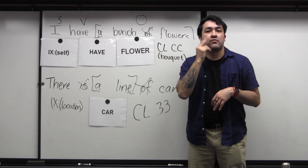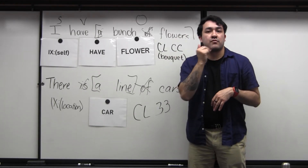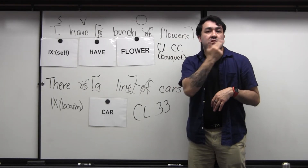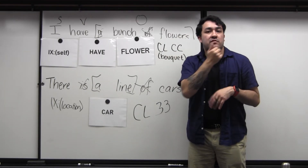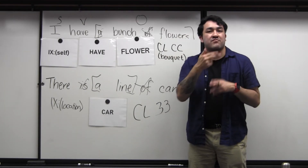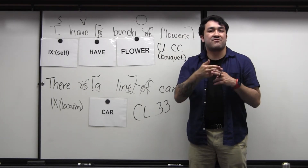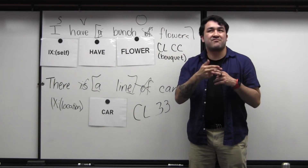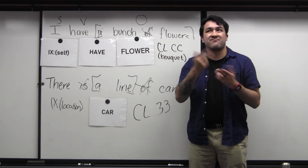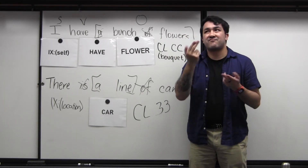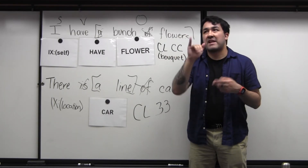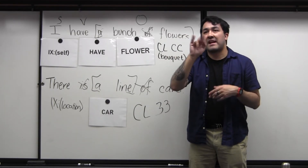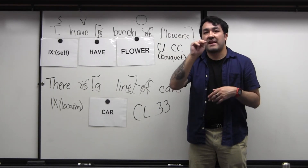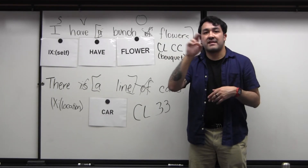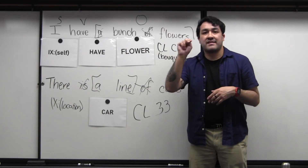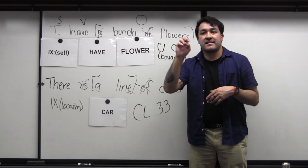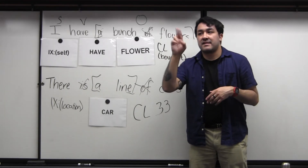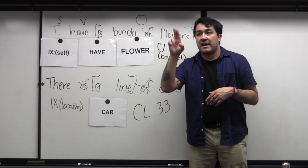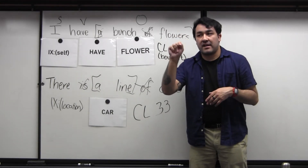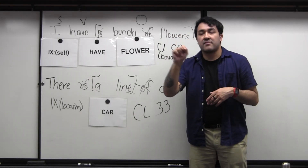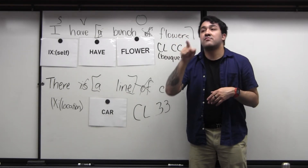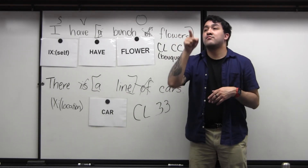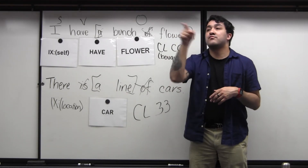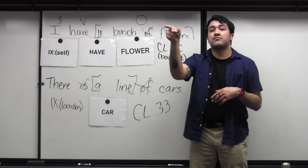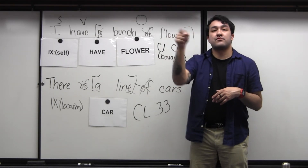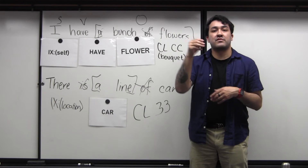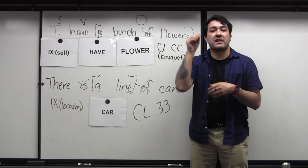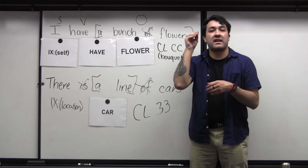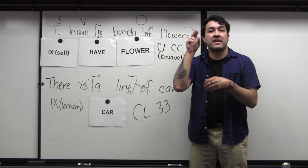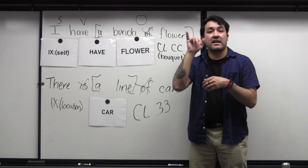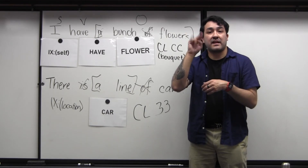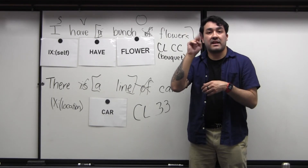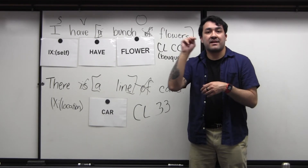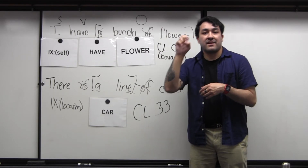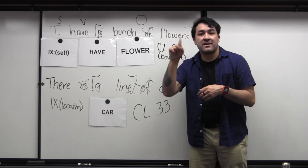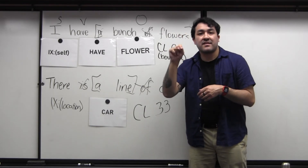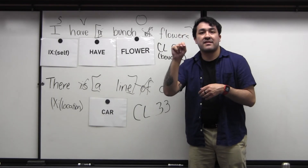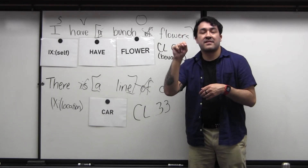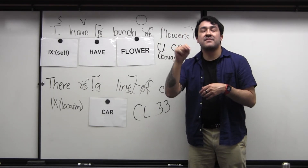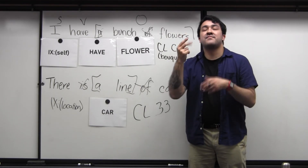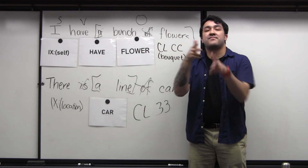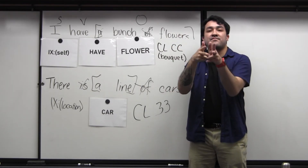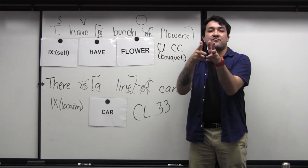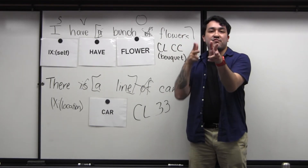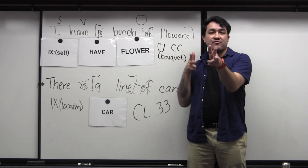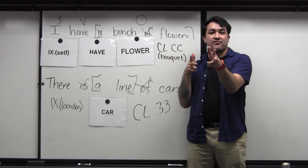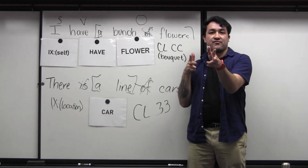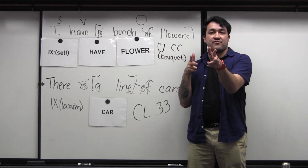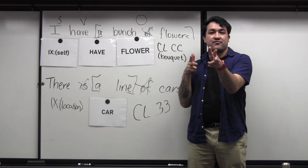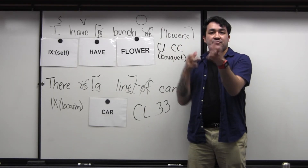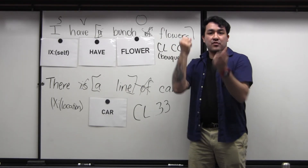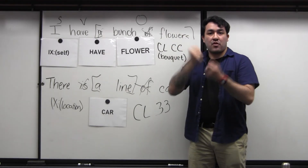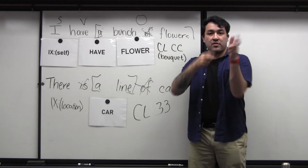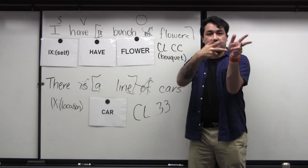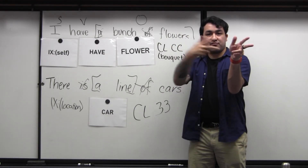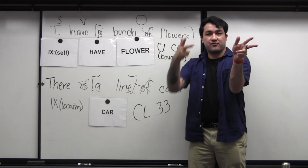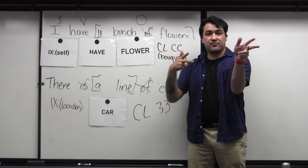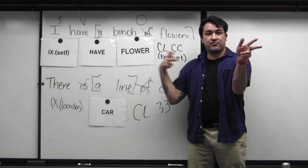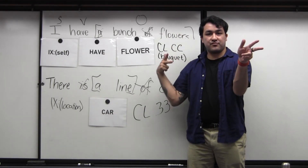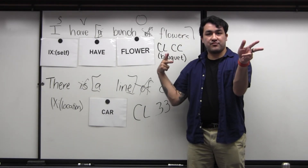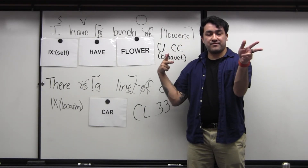in a line. Maybe there's a restaurant in and out or something, right? So all the cars at in and out are waiting in that line. And so